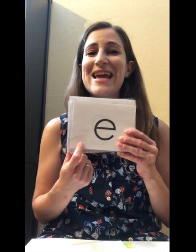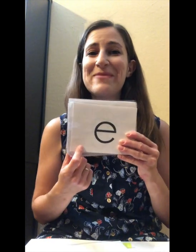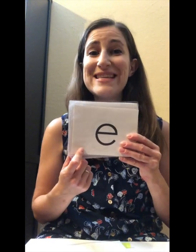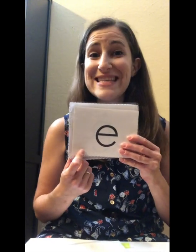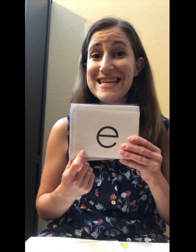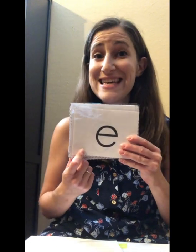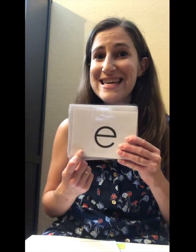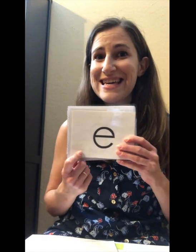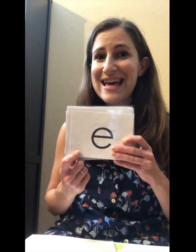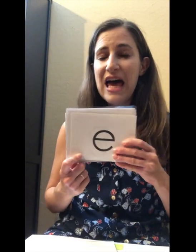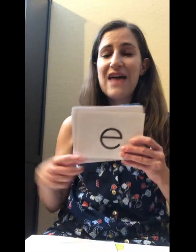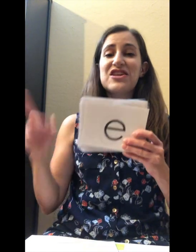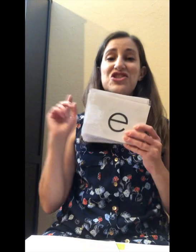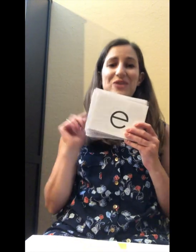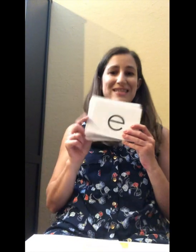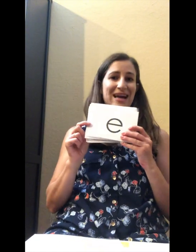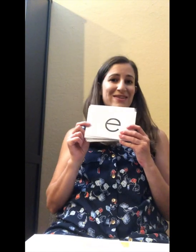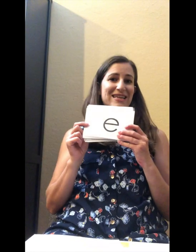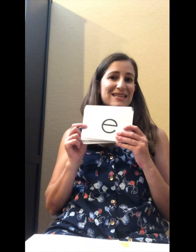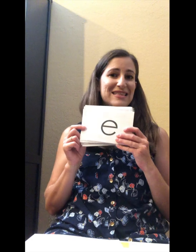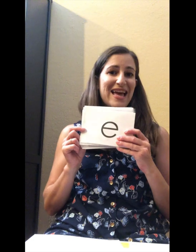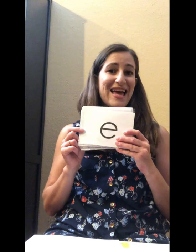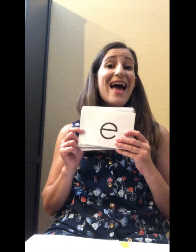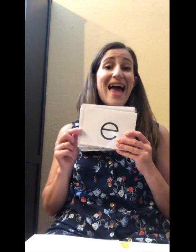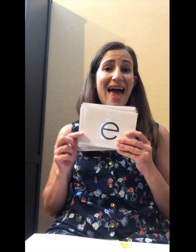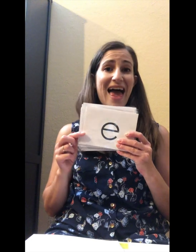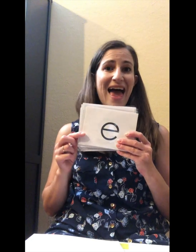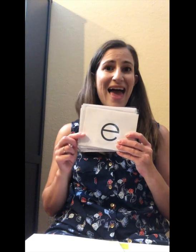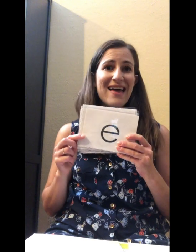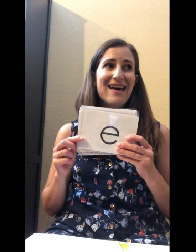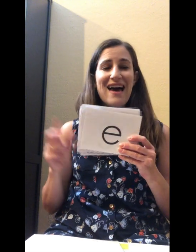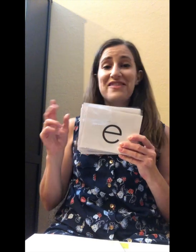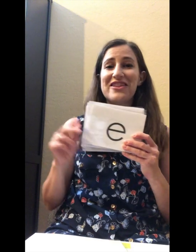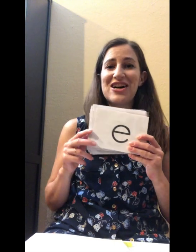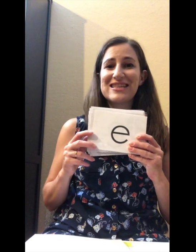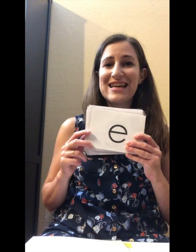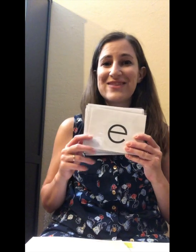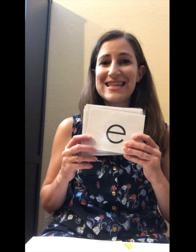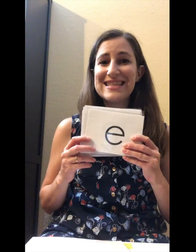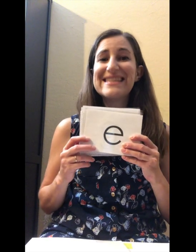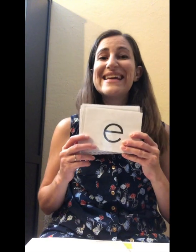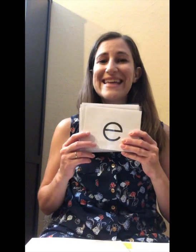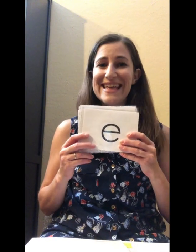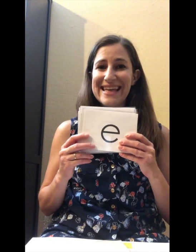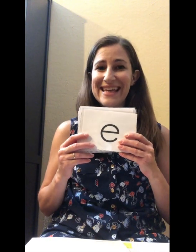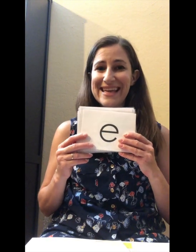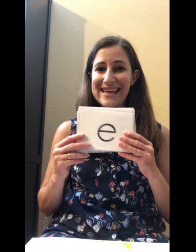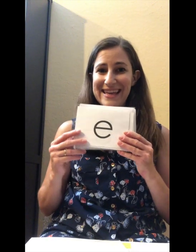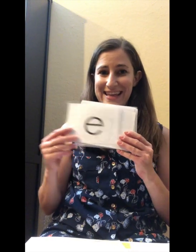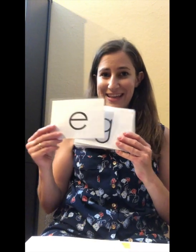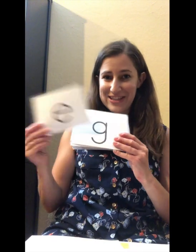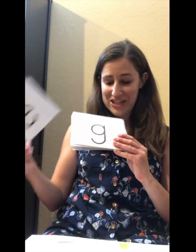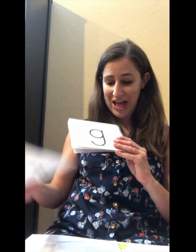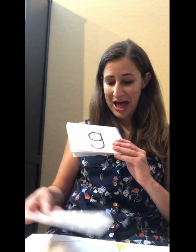name is E. And the short sound is? Eh. And the long sound is? E. Good job.